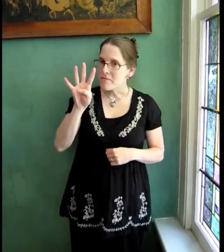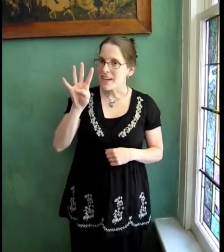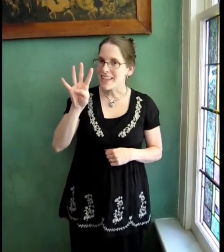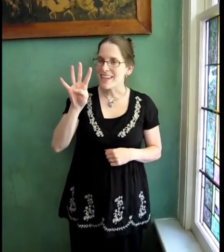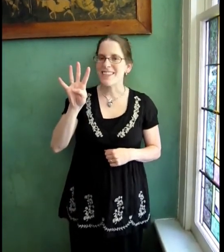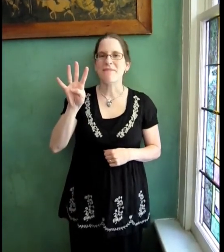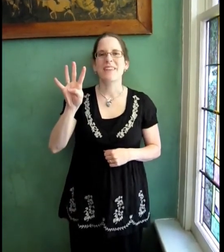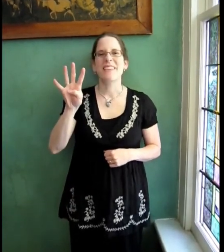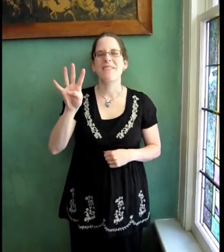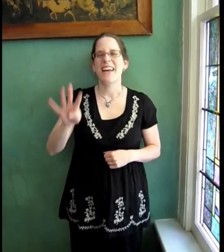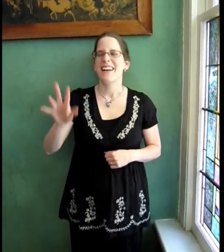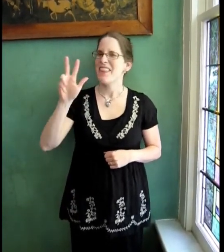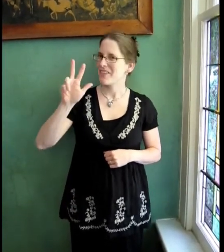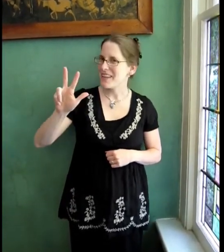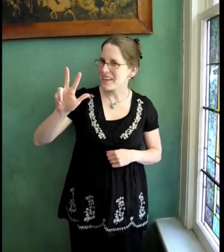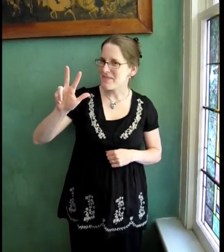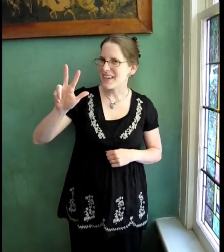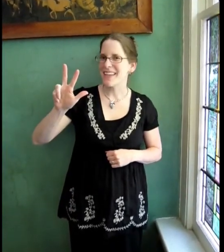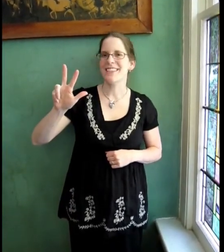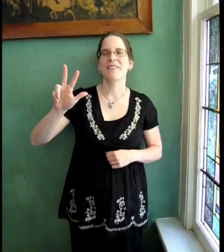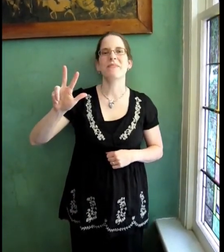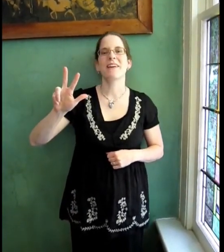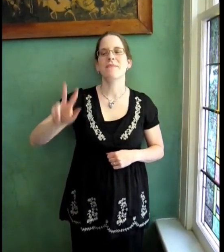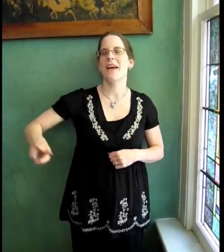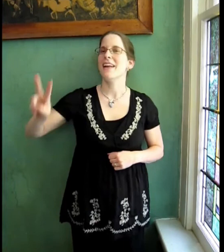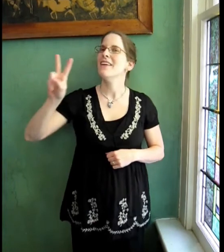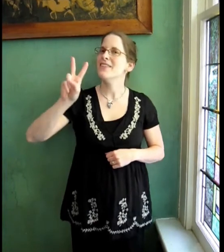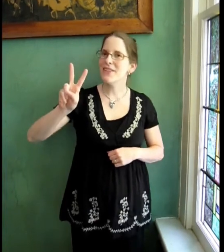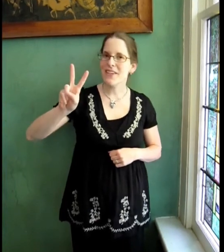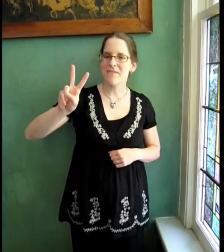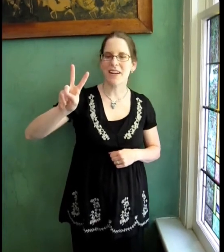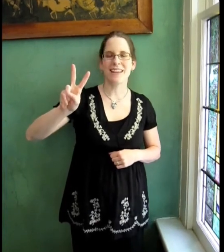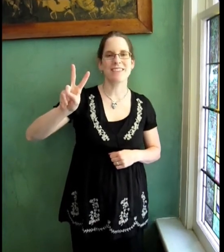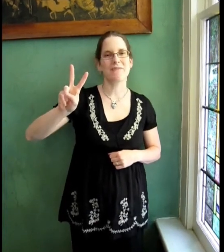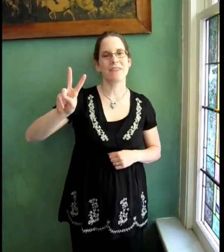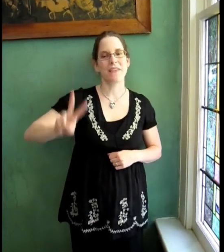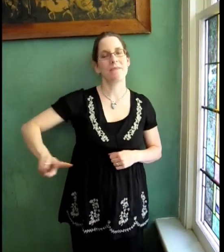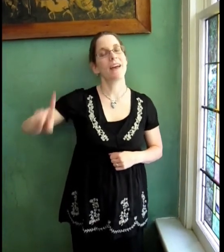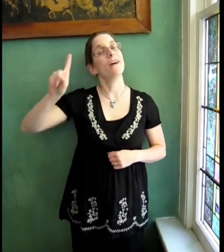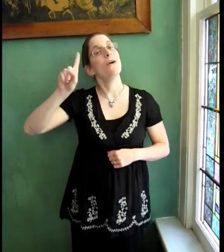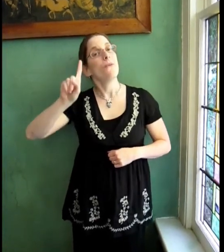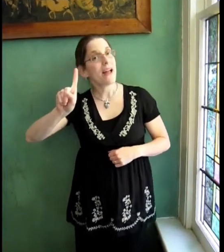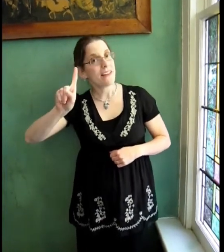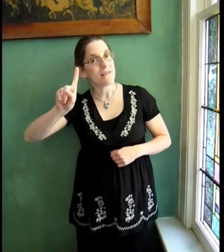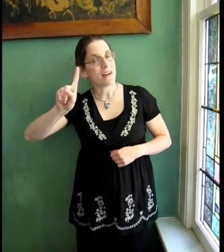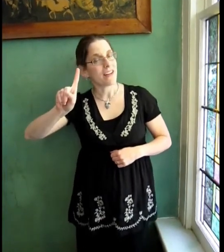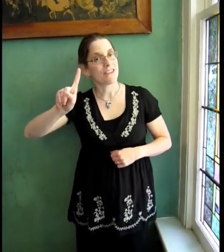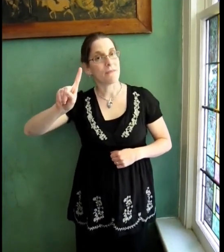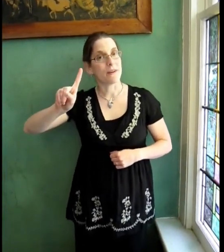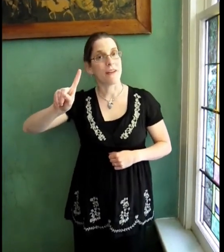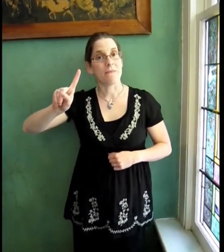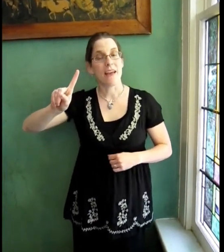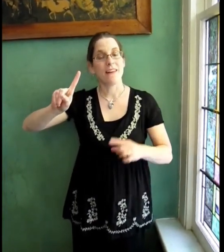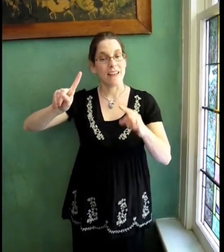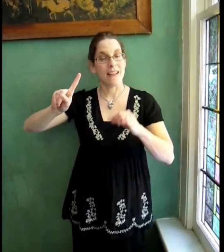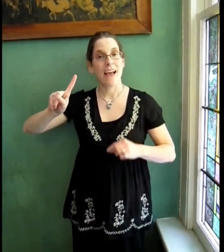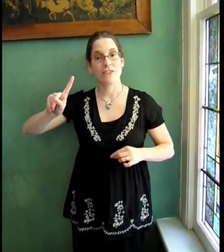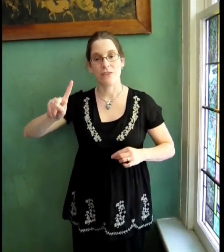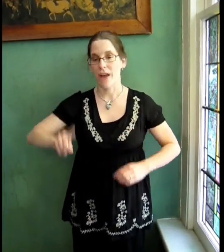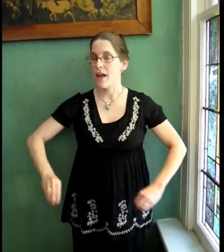monkeys jumping on the bed. Three little monkeys jumping on the bed. Two little monkeys jumping on the bed. One little monkey jumping on the bed. And then last, you've got